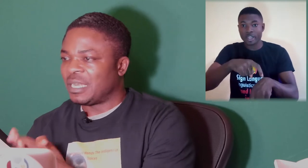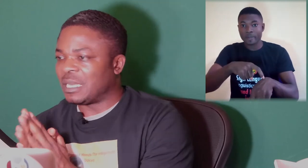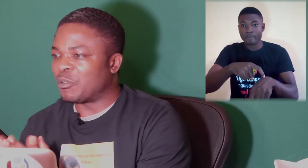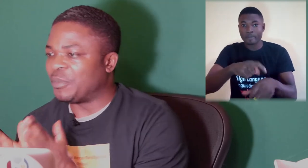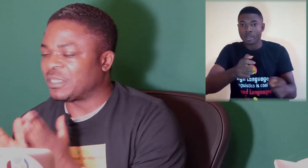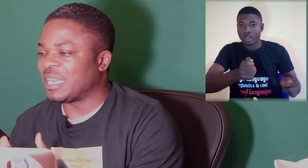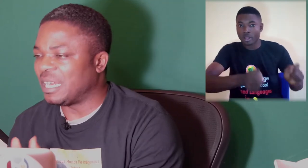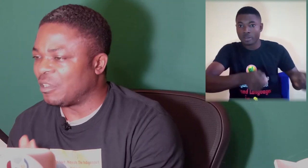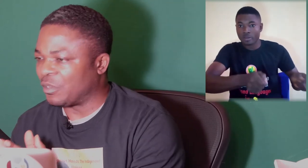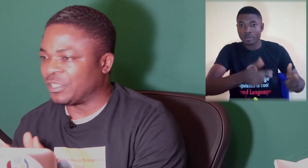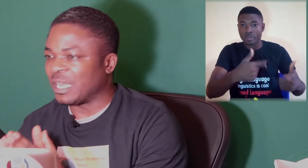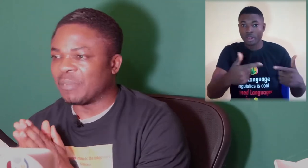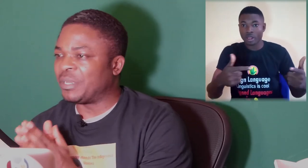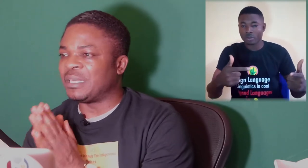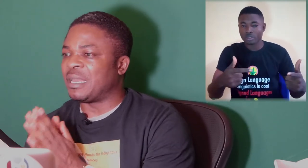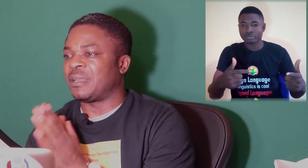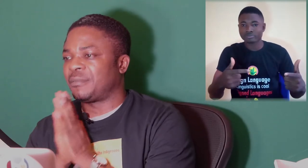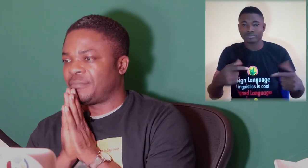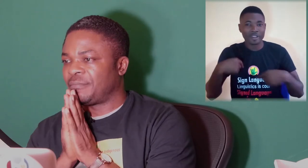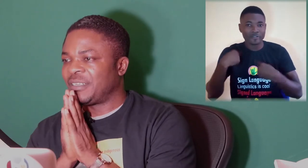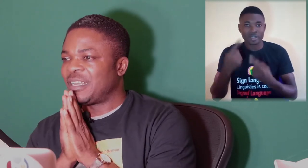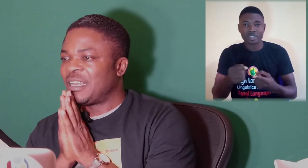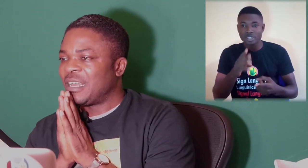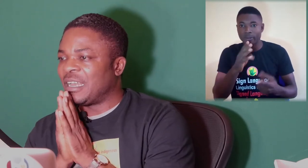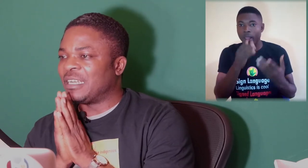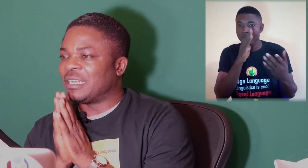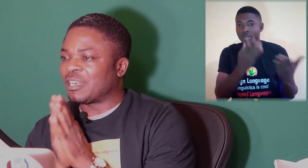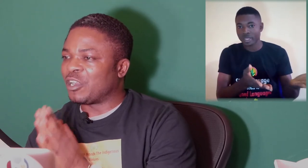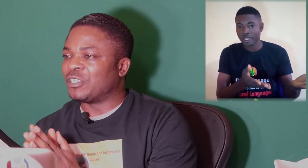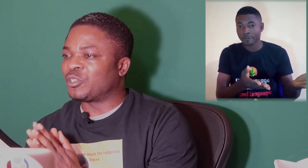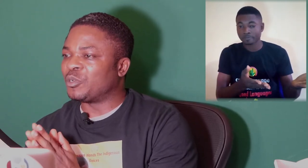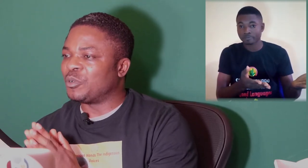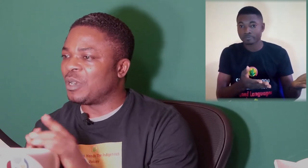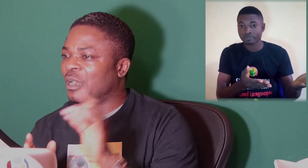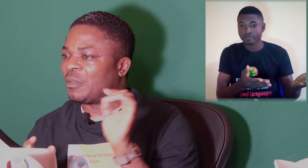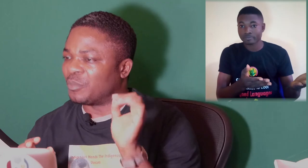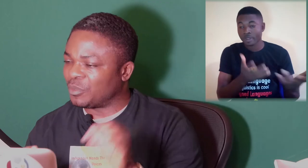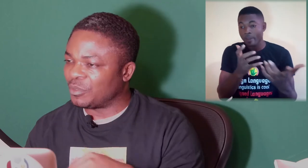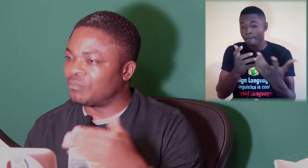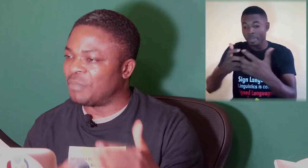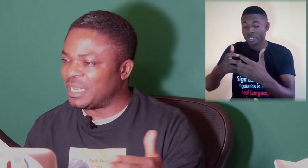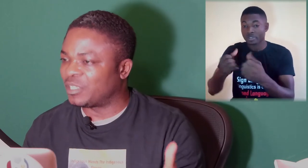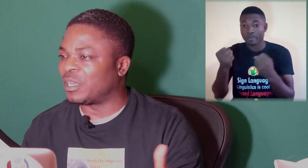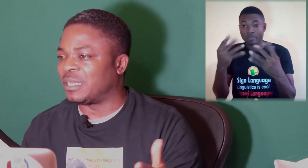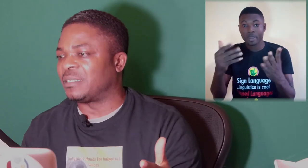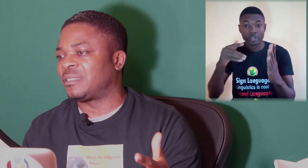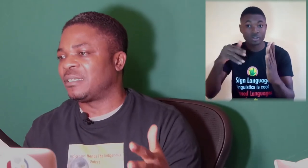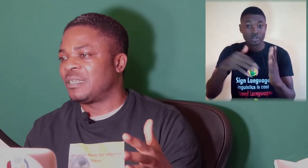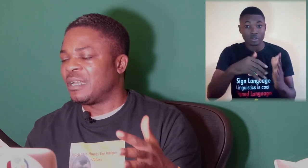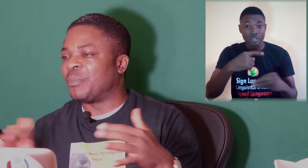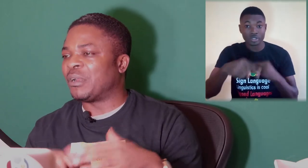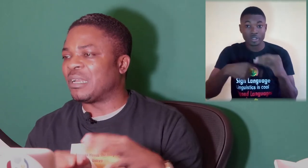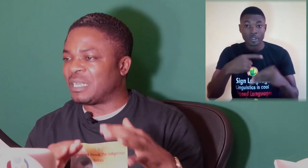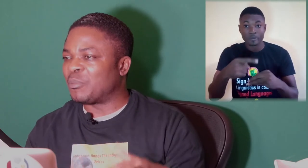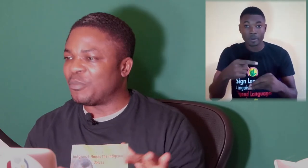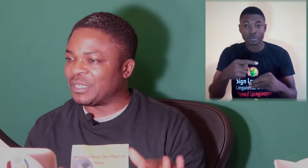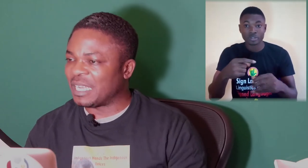Adam-Robe Sign Language had been there. And according to many studies about Adam-Robe Sign